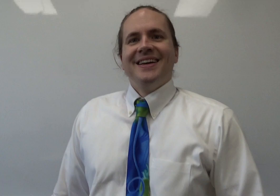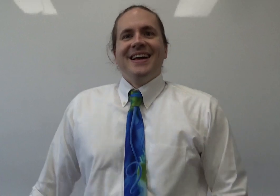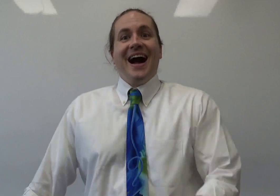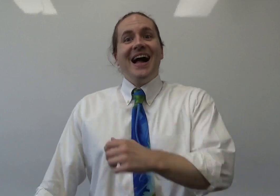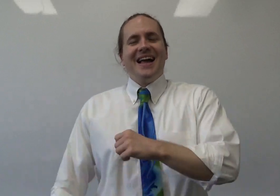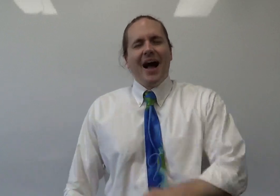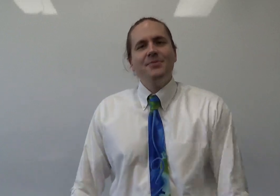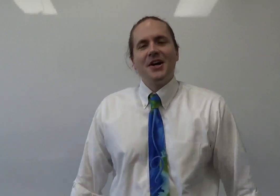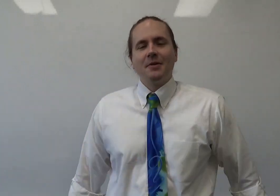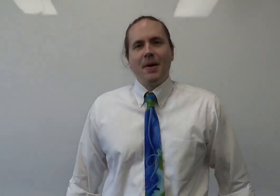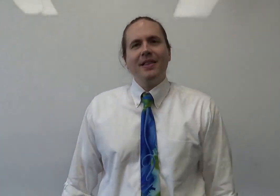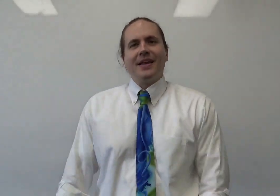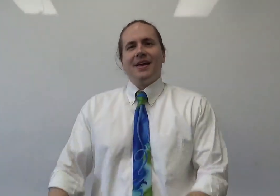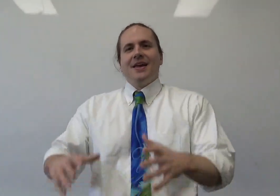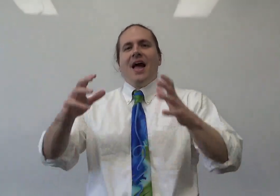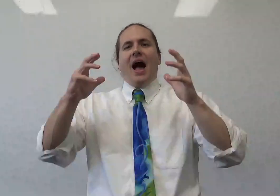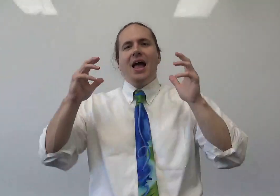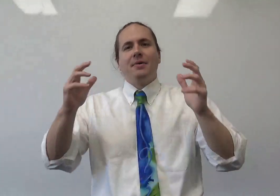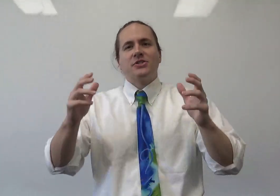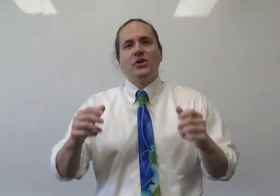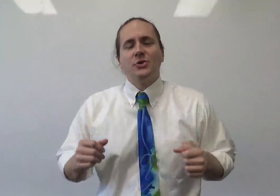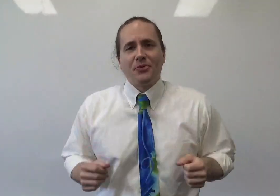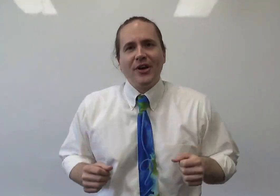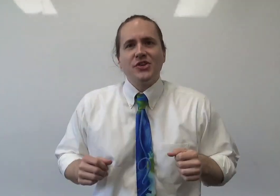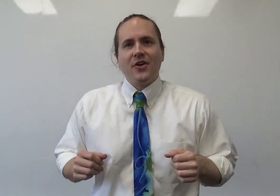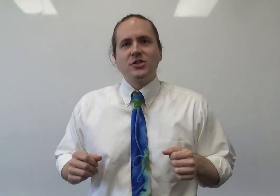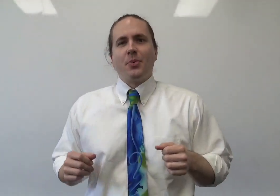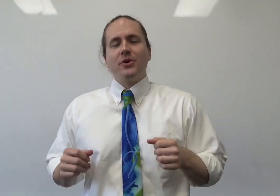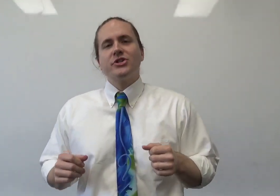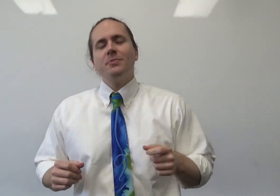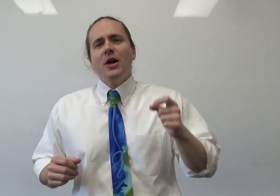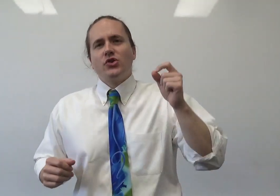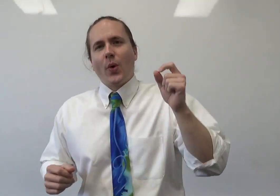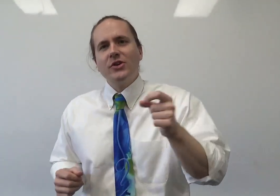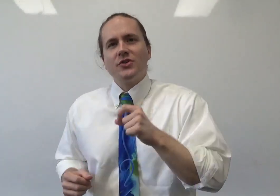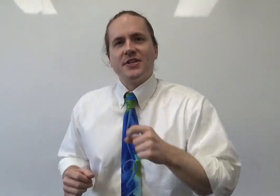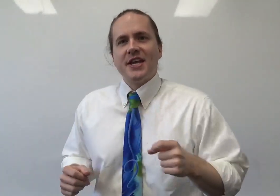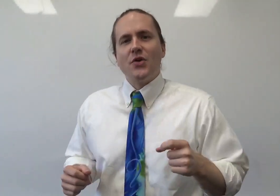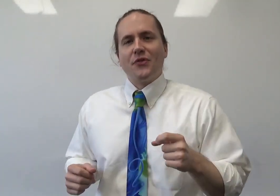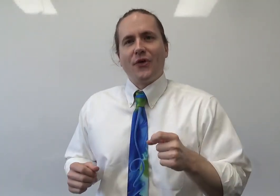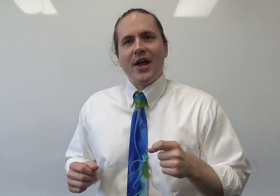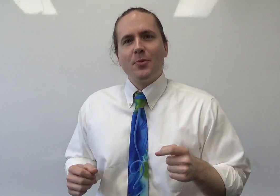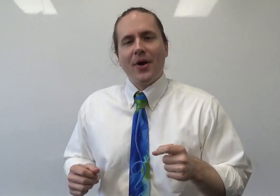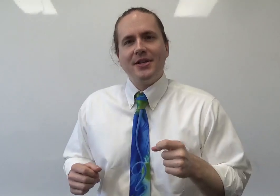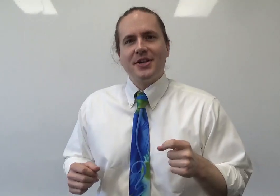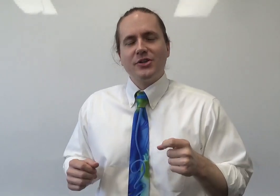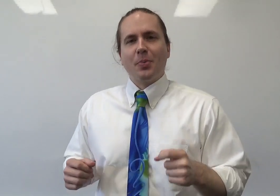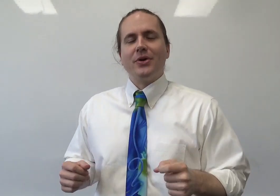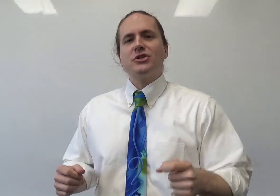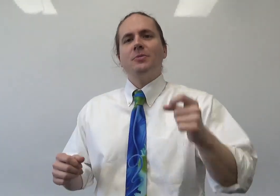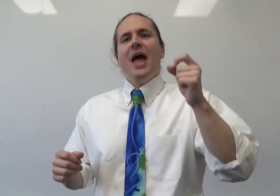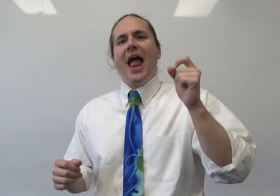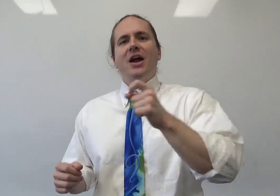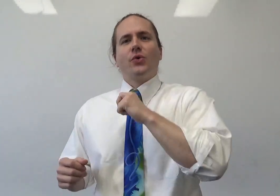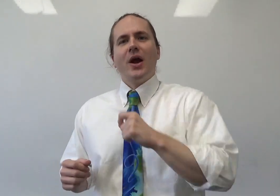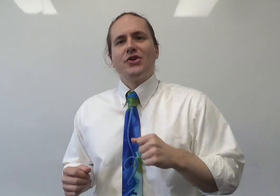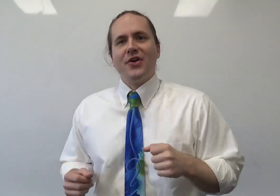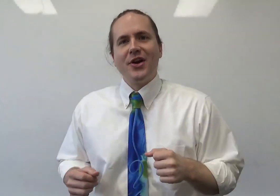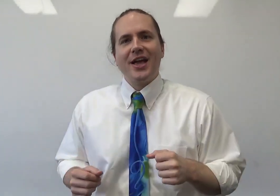Hi, I'm Duncan Pelley. I am an Associate Professor of Entrepreneurship, Director of the Center for Free Enterprise and Entrepreneurship, and Director of International